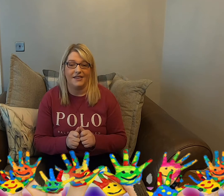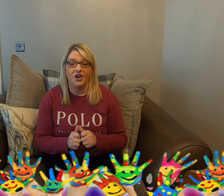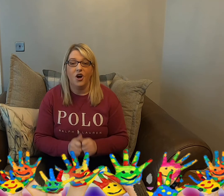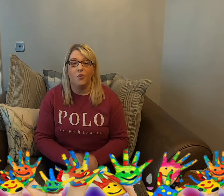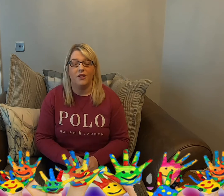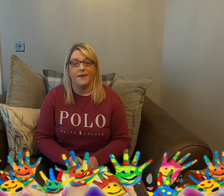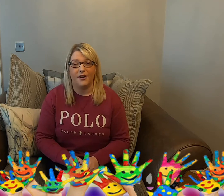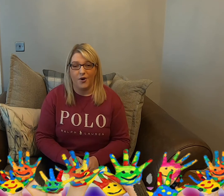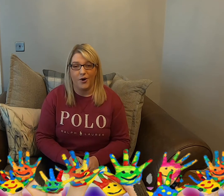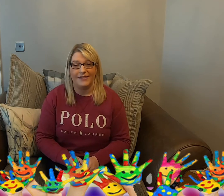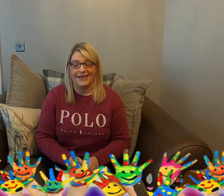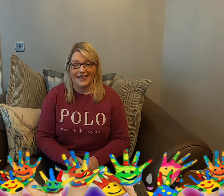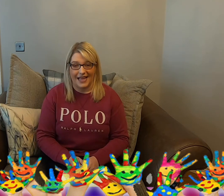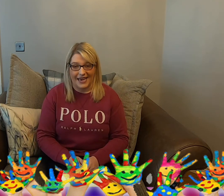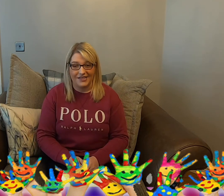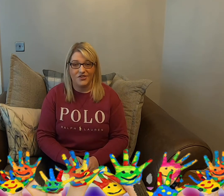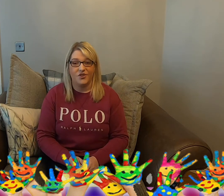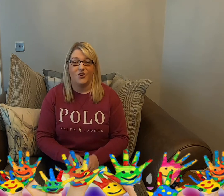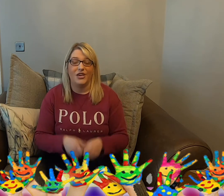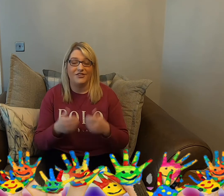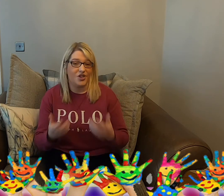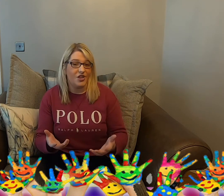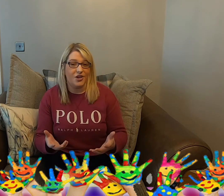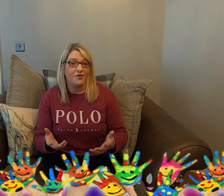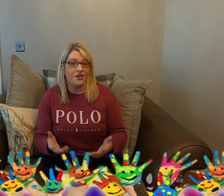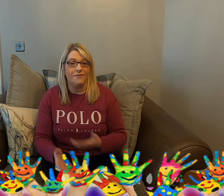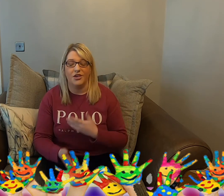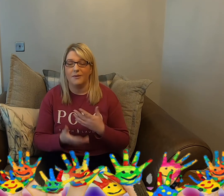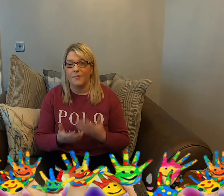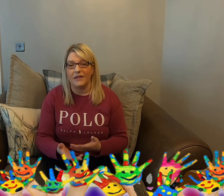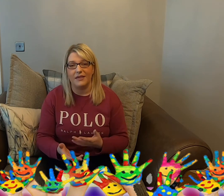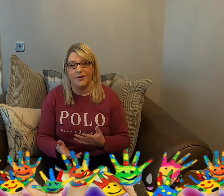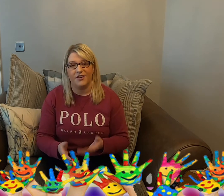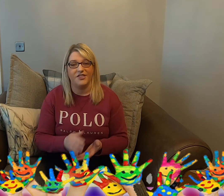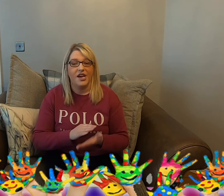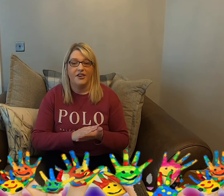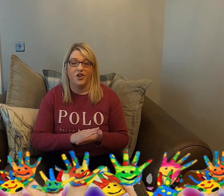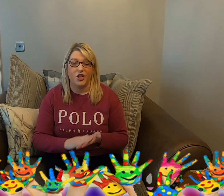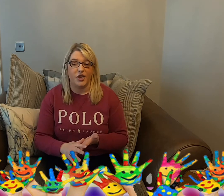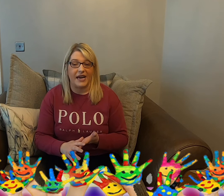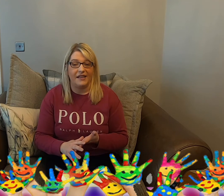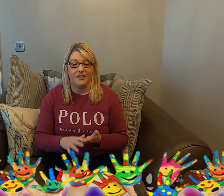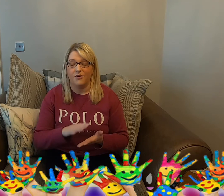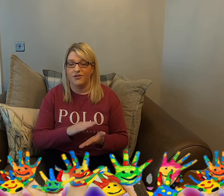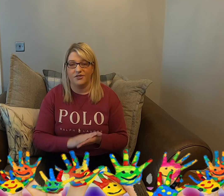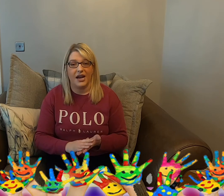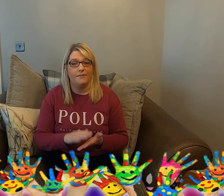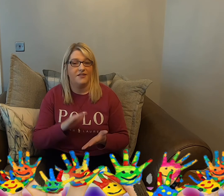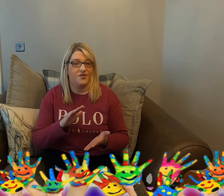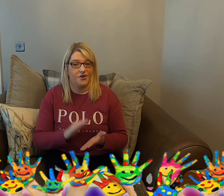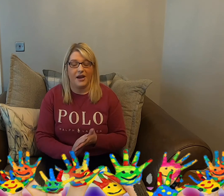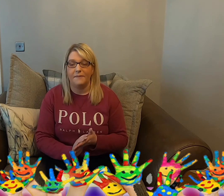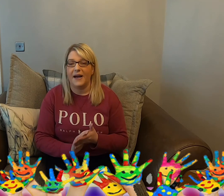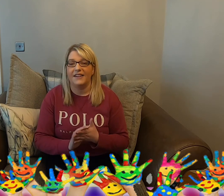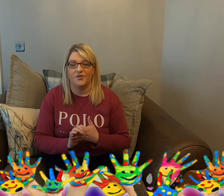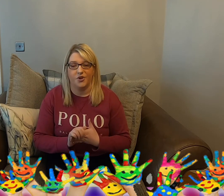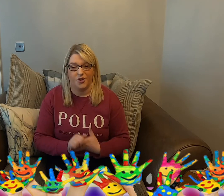will be online so that you can download them, you can print them out, you can look at them on your tablets or your iPads or your